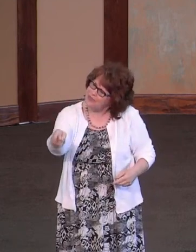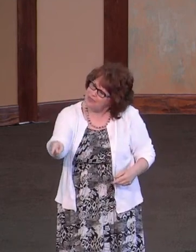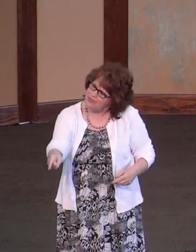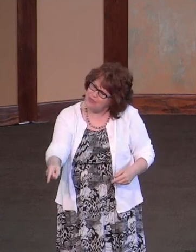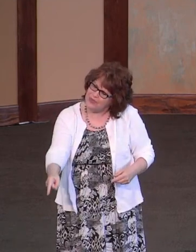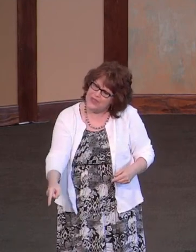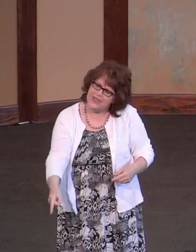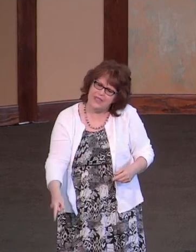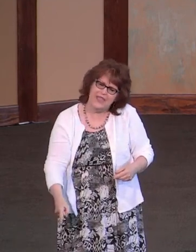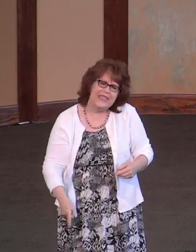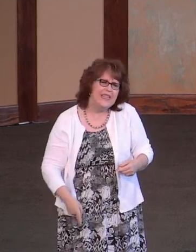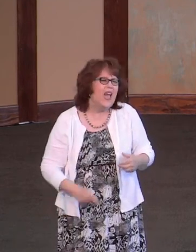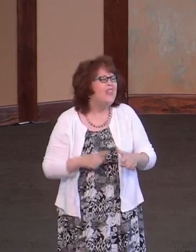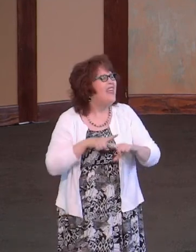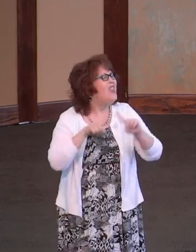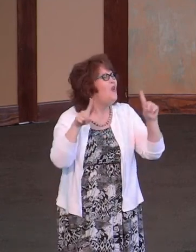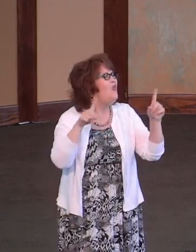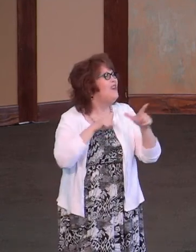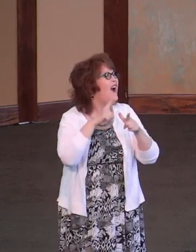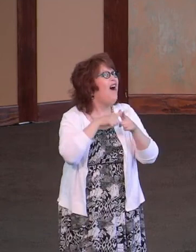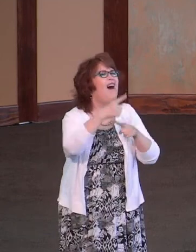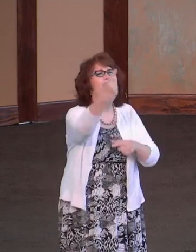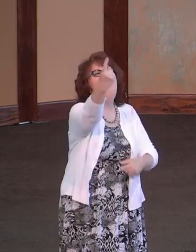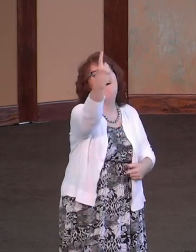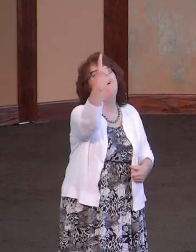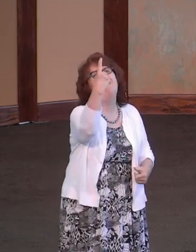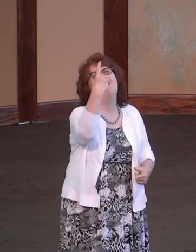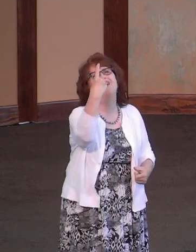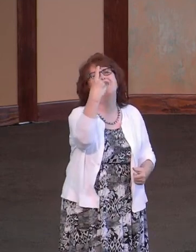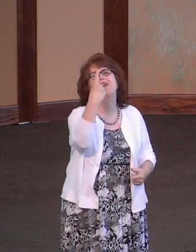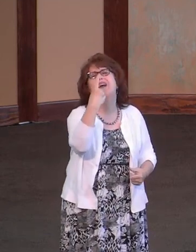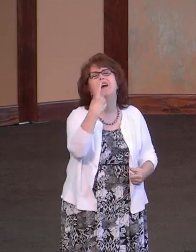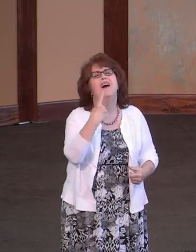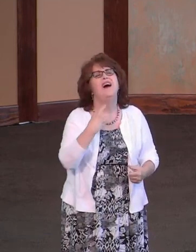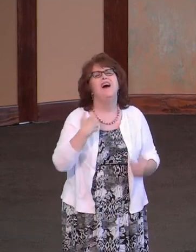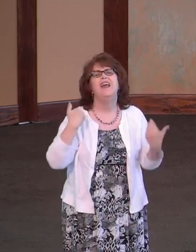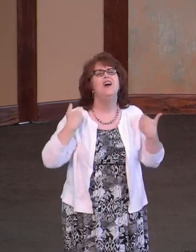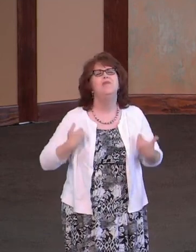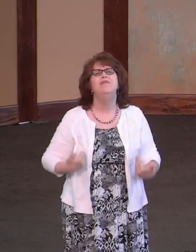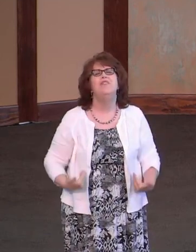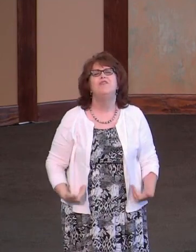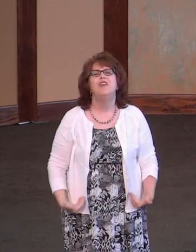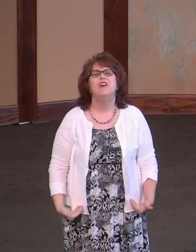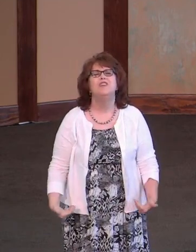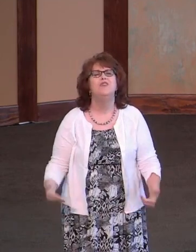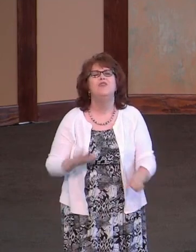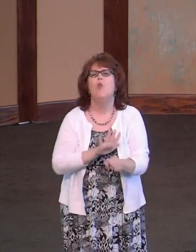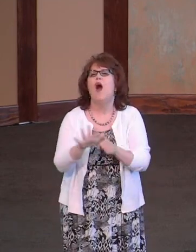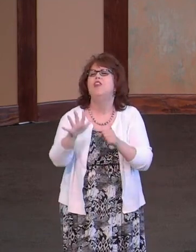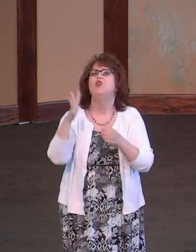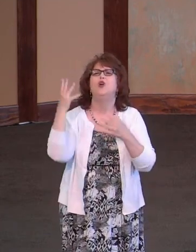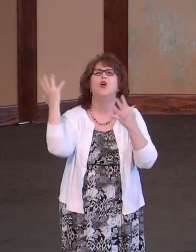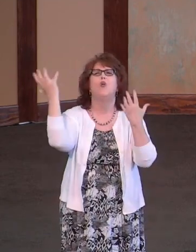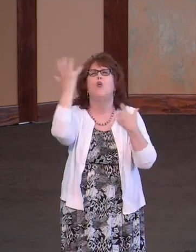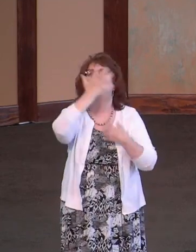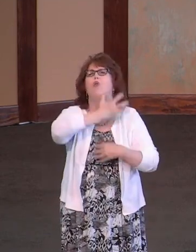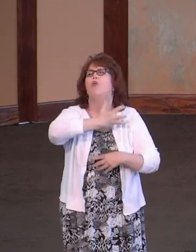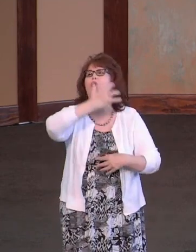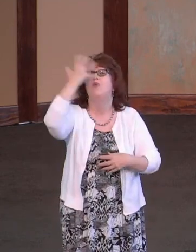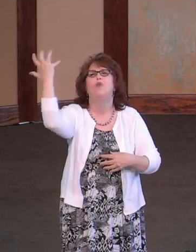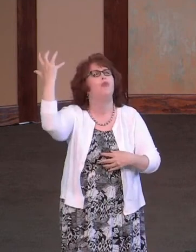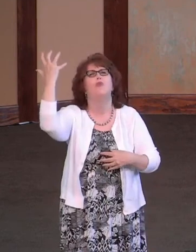But then you come and I am filled with wonder.